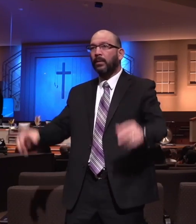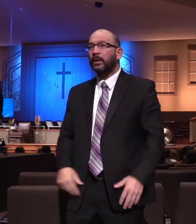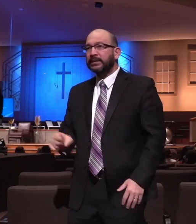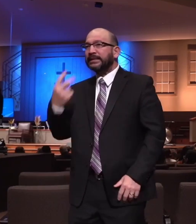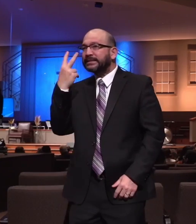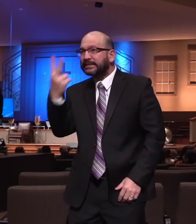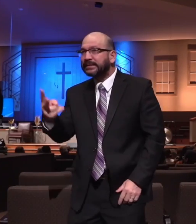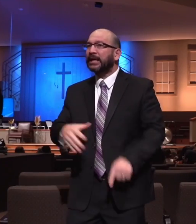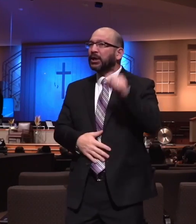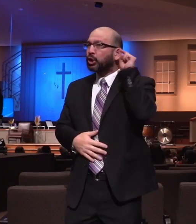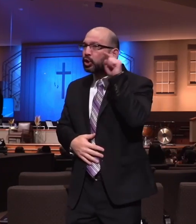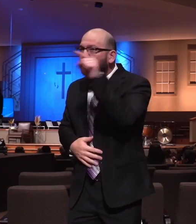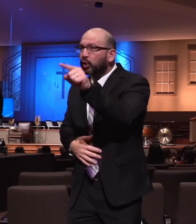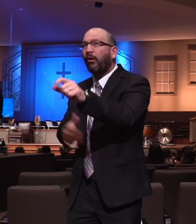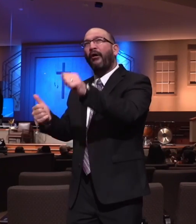it in you at home.